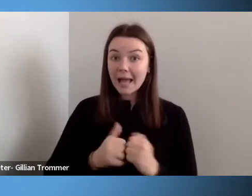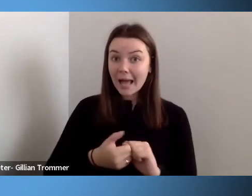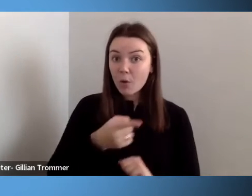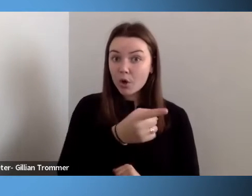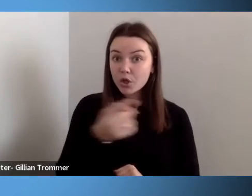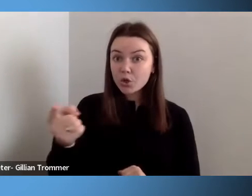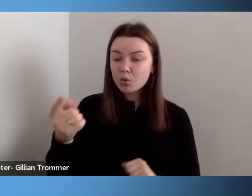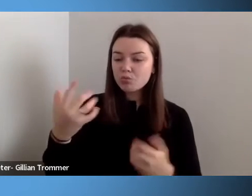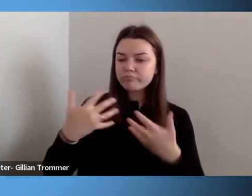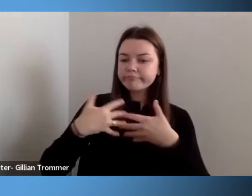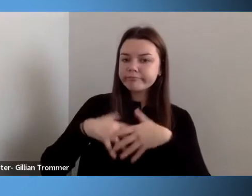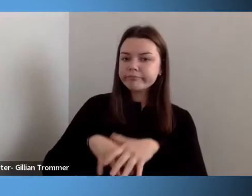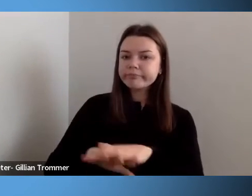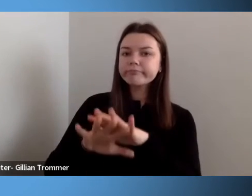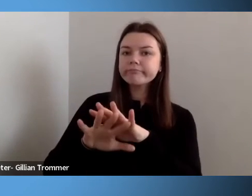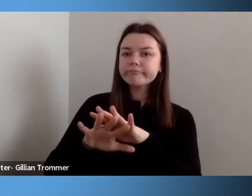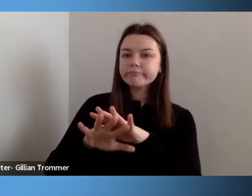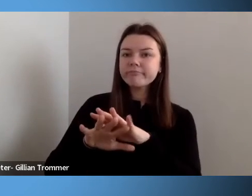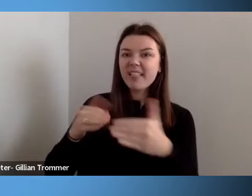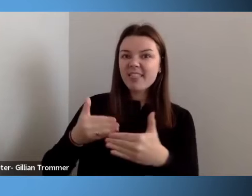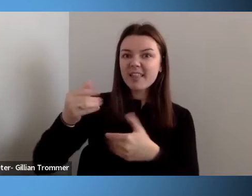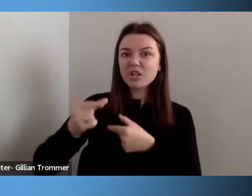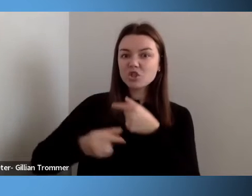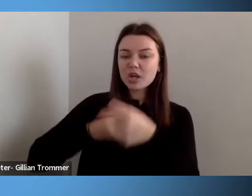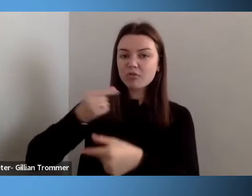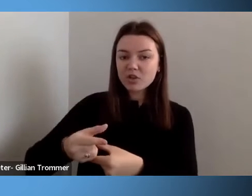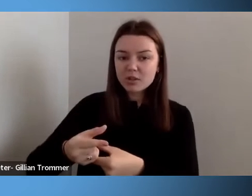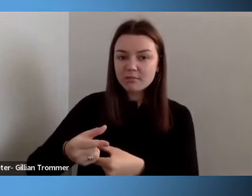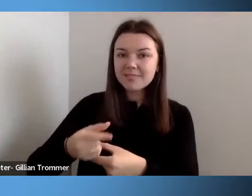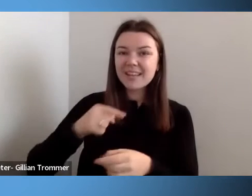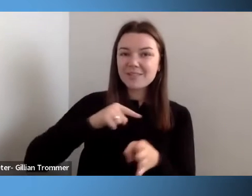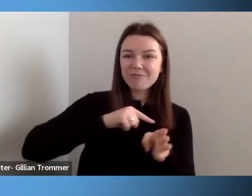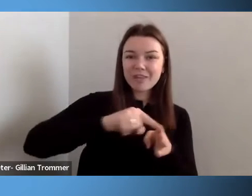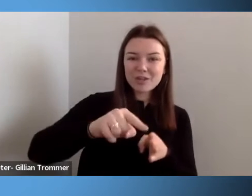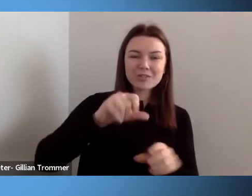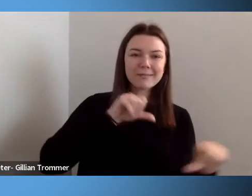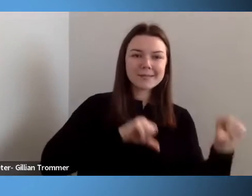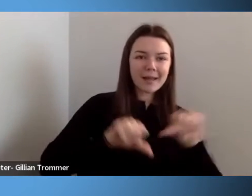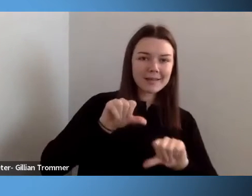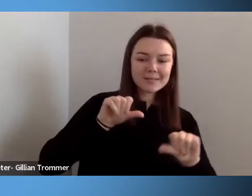generation into the professions of science, engineer, medicine?